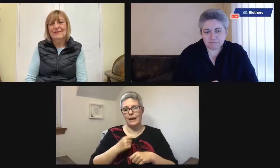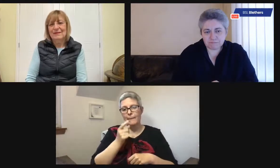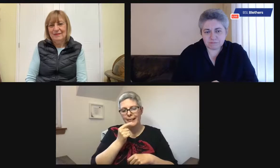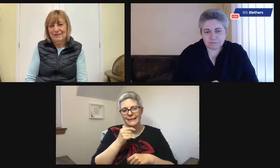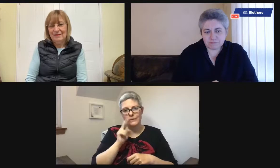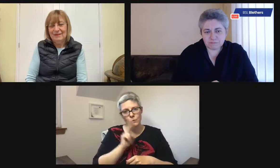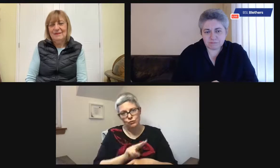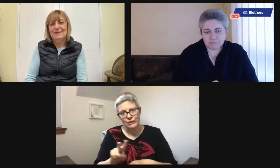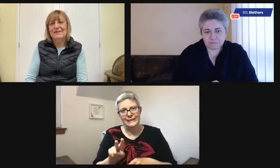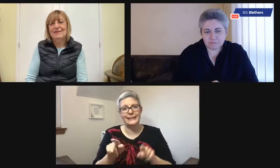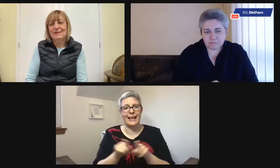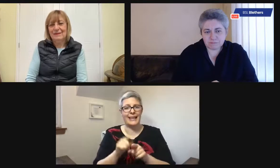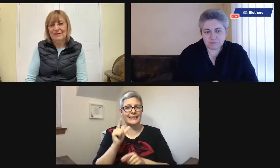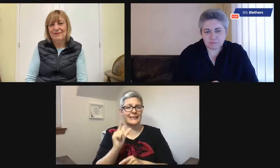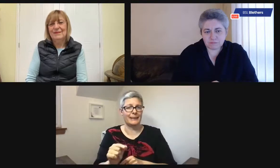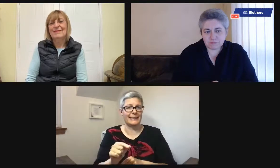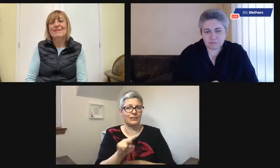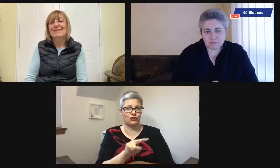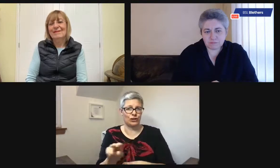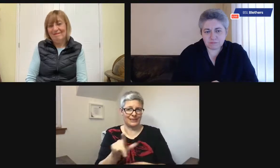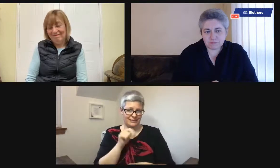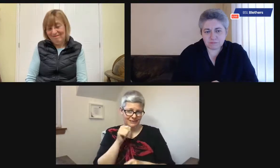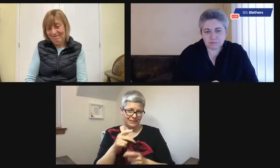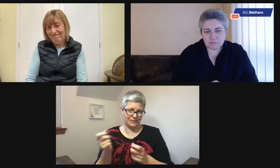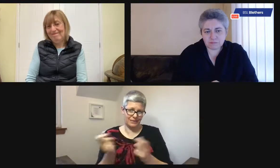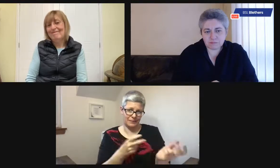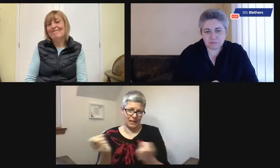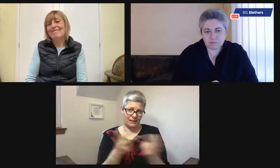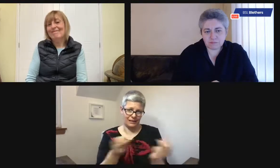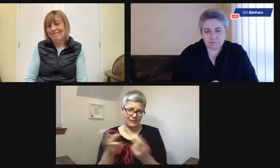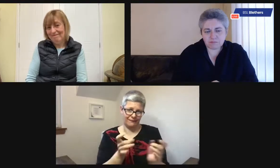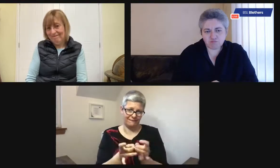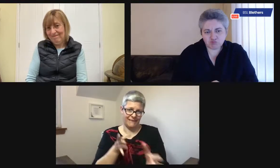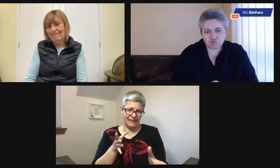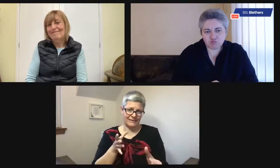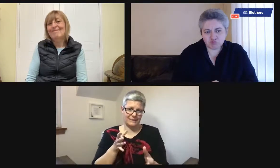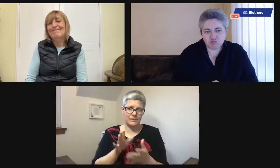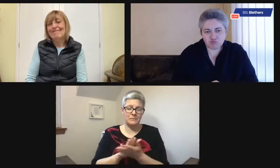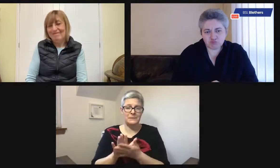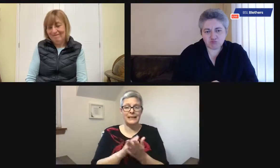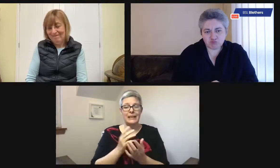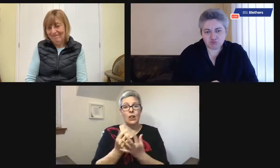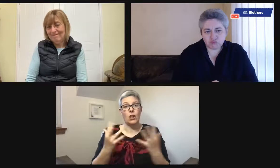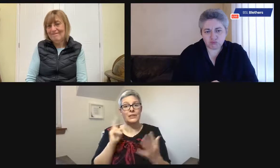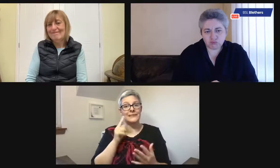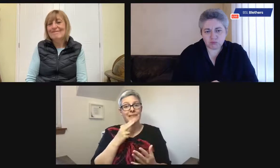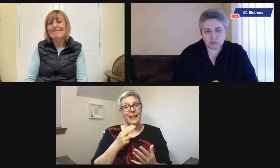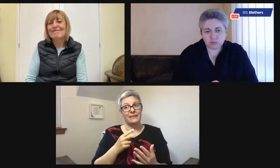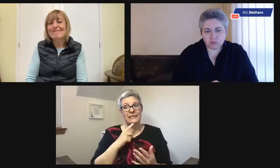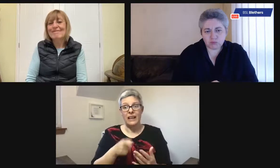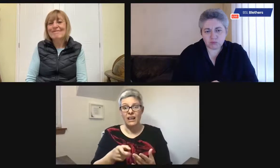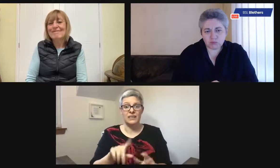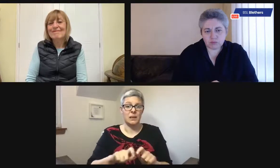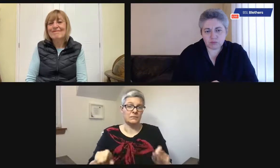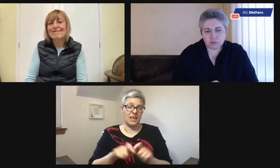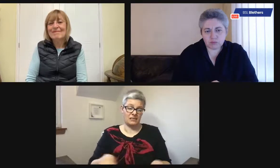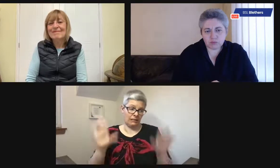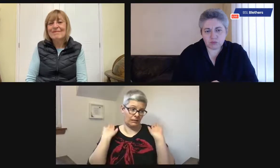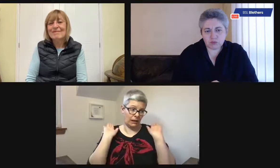dementia, this might not be the case. It might affect your ability to read and particularly to speed read subtitles, which can